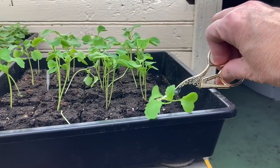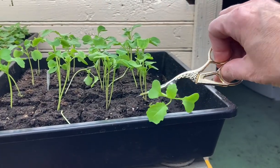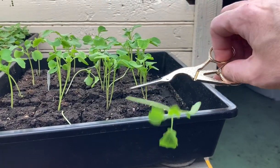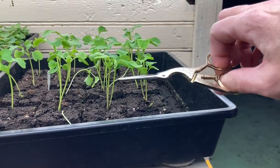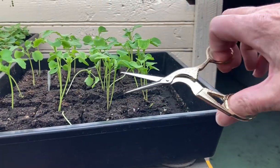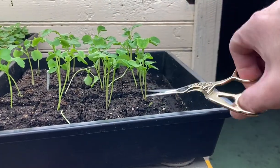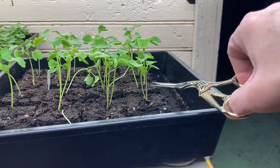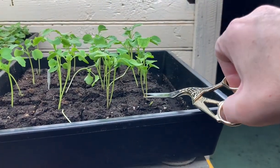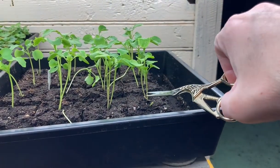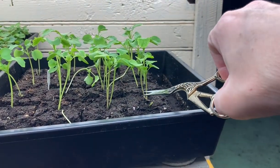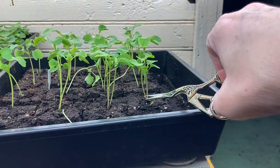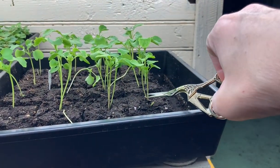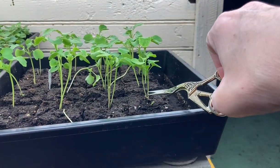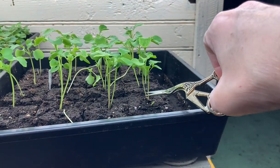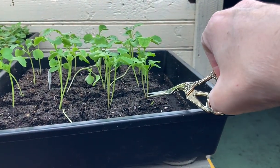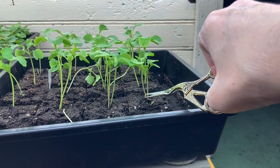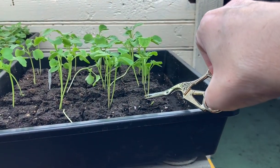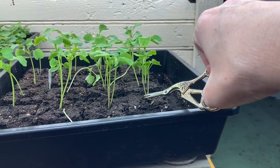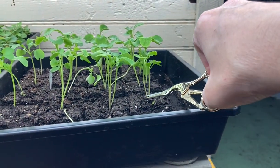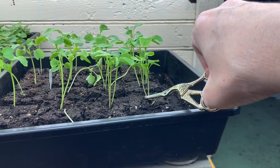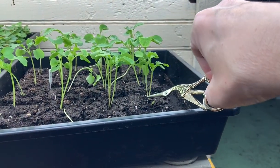want one seedling per pot